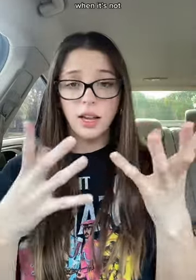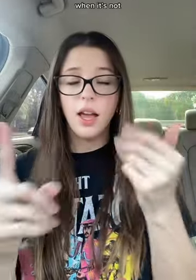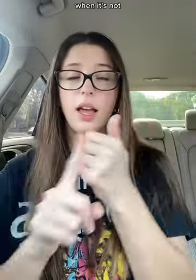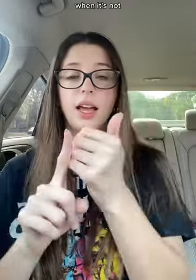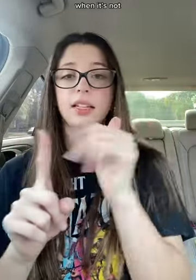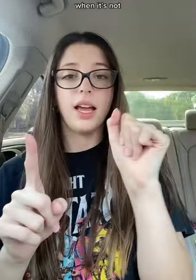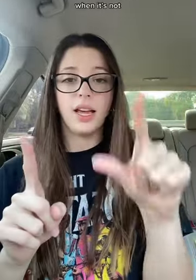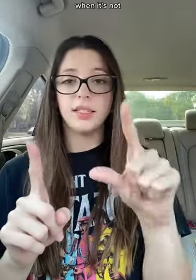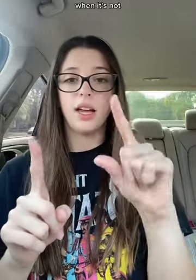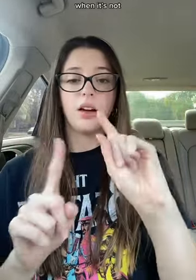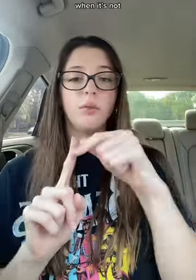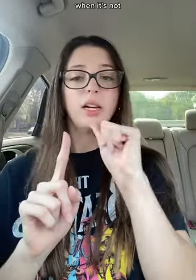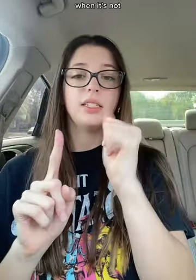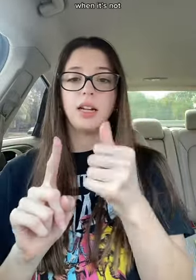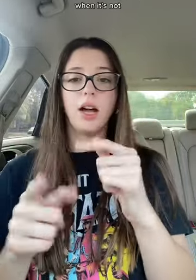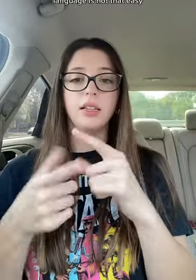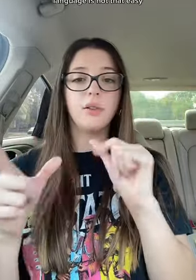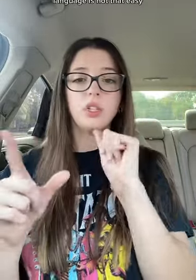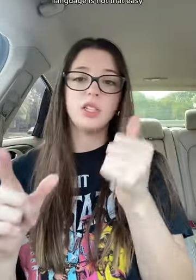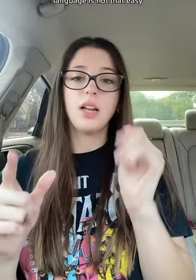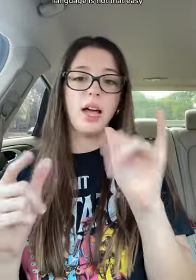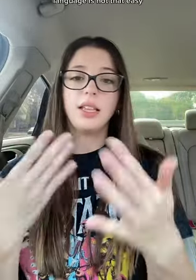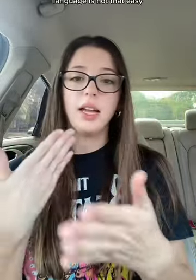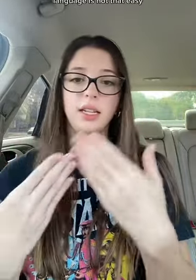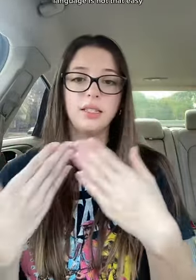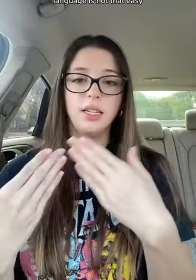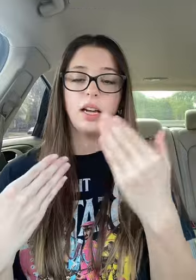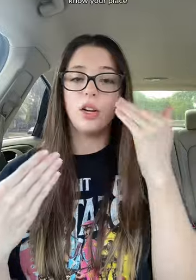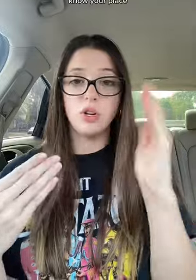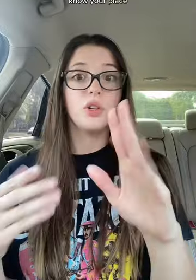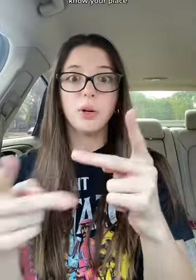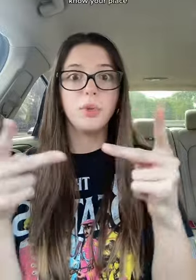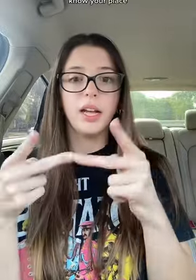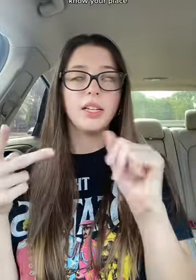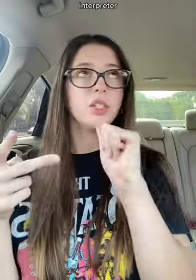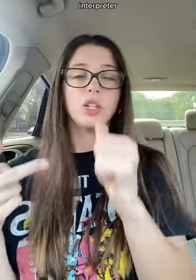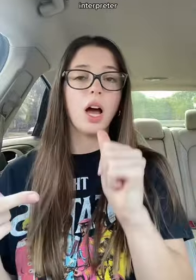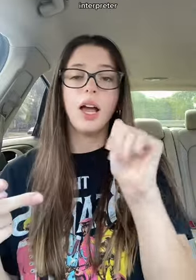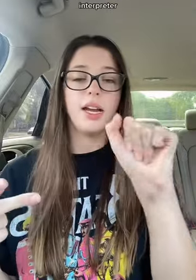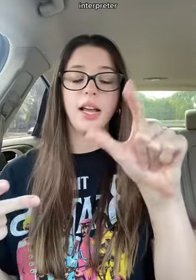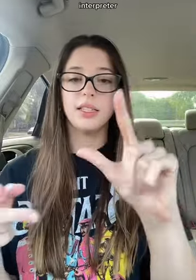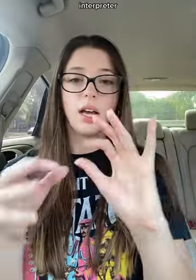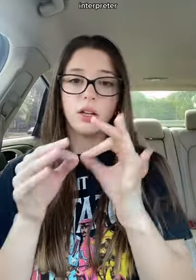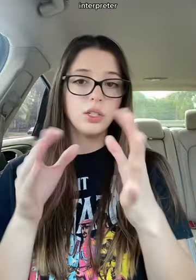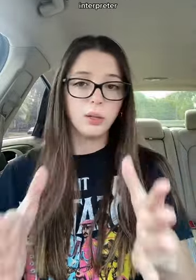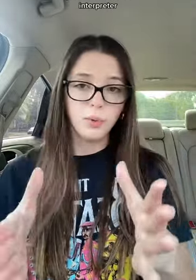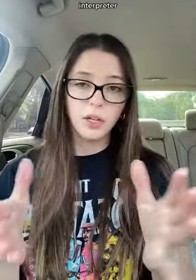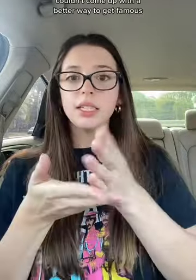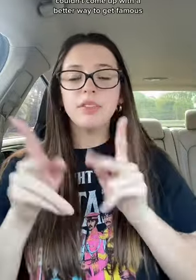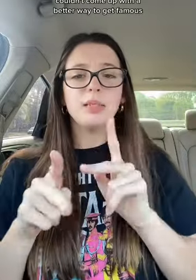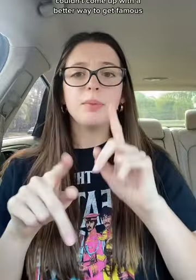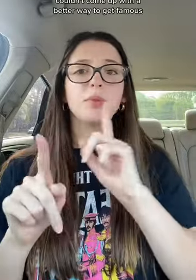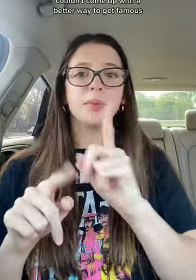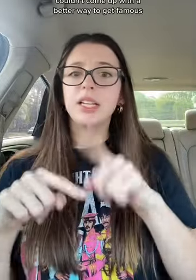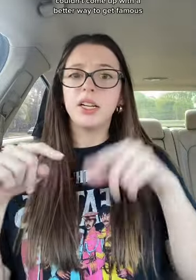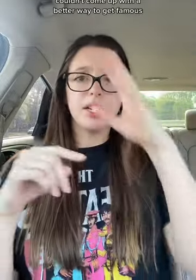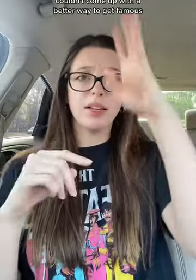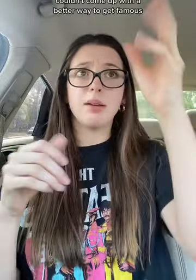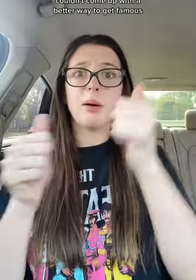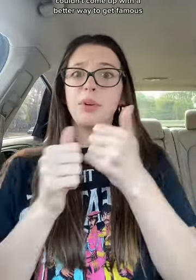is ASL, when it's not. Language is not that easy, know your place, you're not an ASL interpreter. Some of these people really couldn't come up with